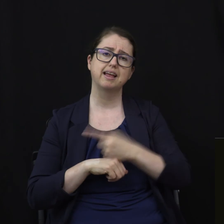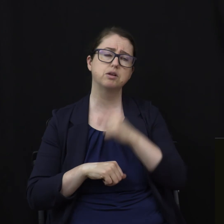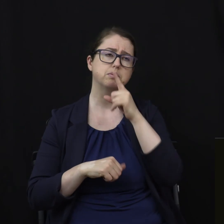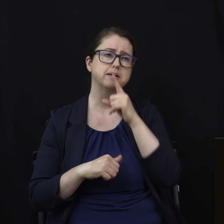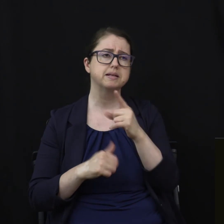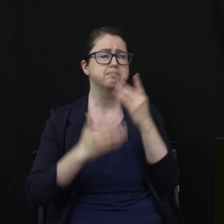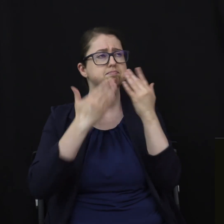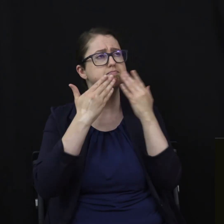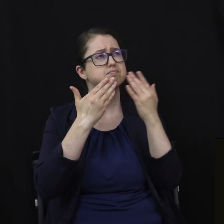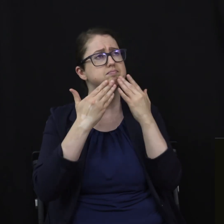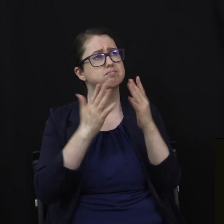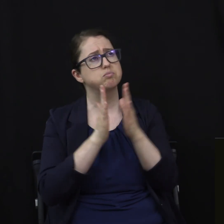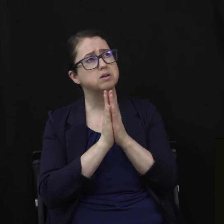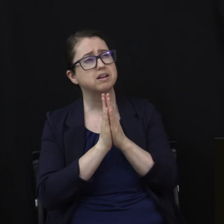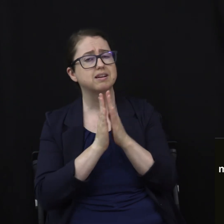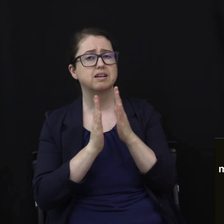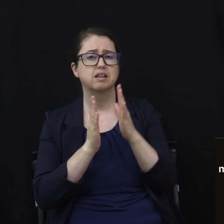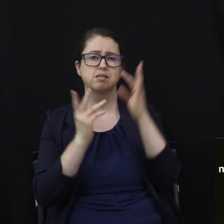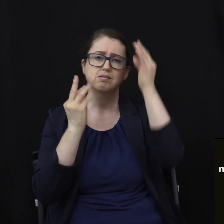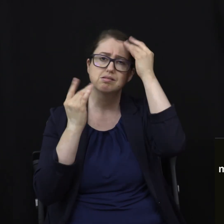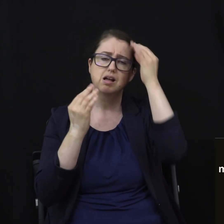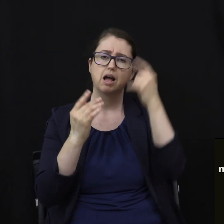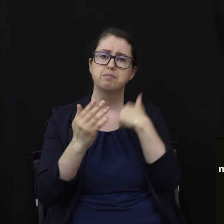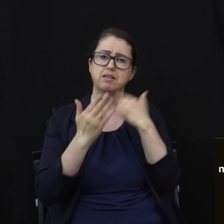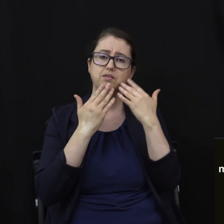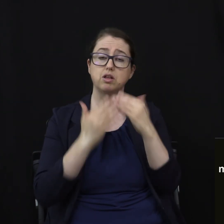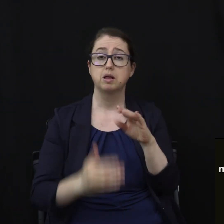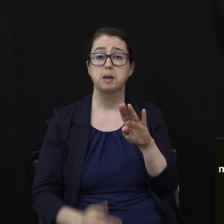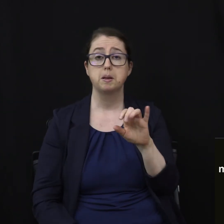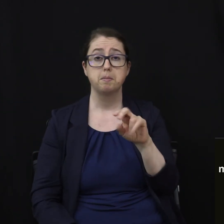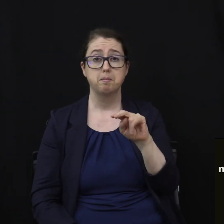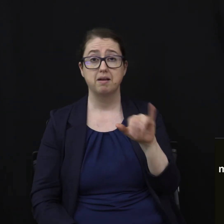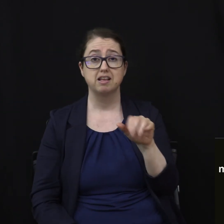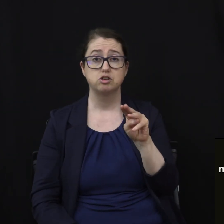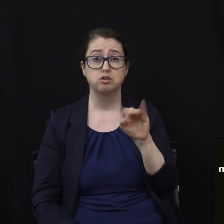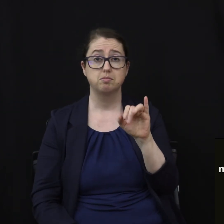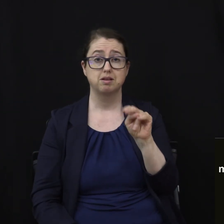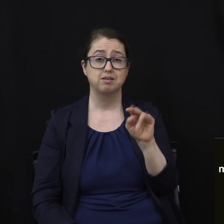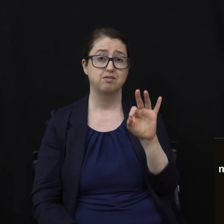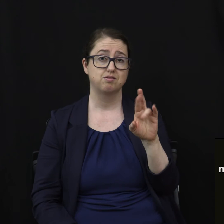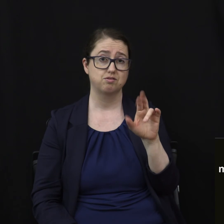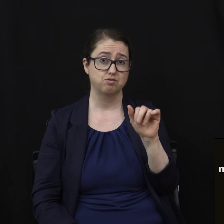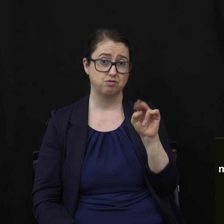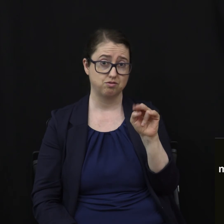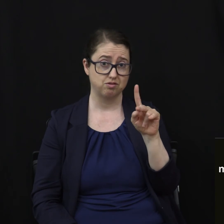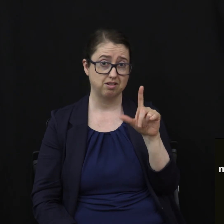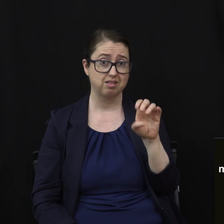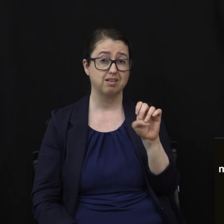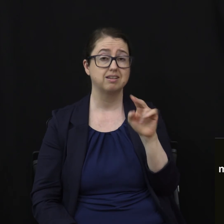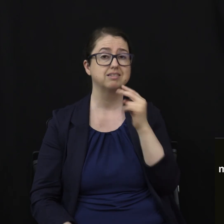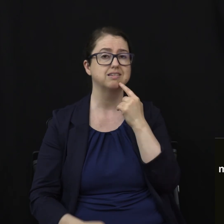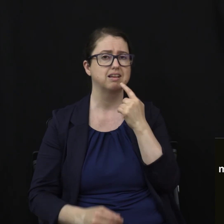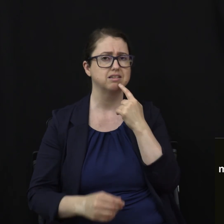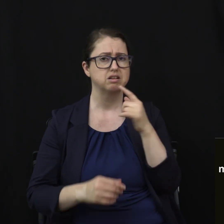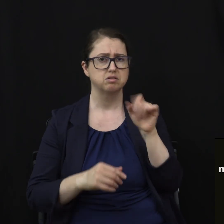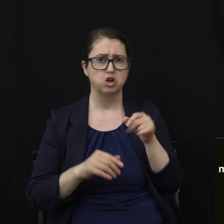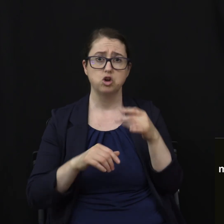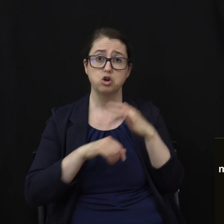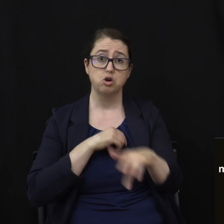you're thankful for. You know, Benjamin Franklin said, early to bed, early to rise, makes a man healthy,